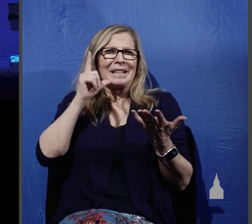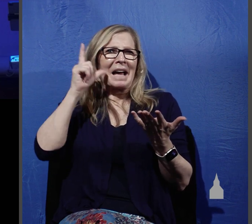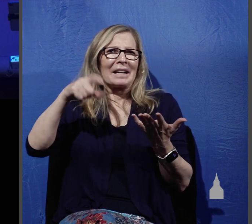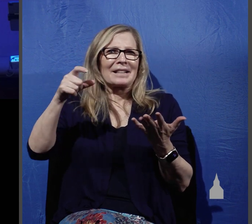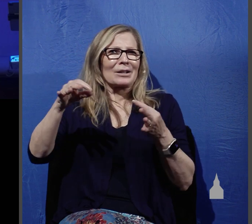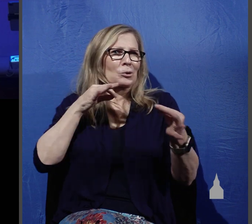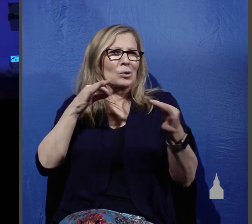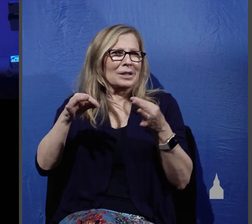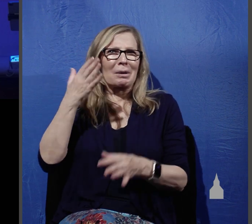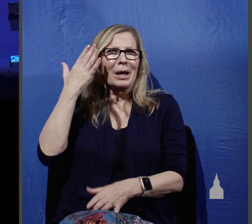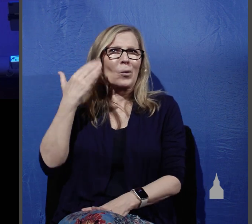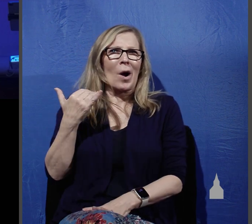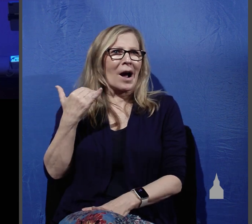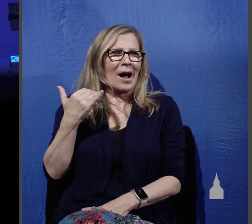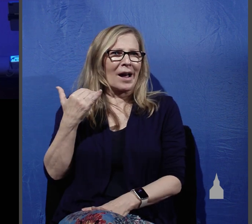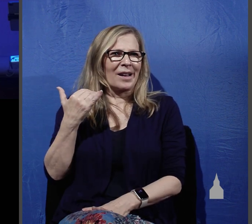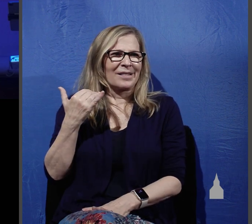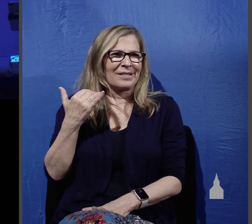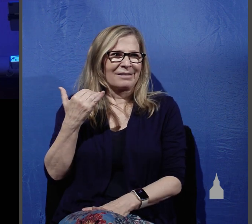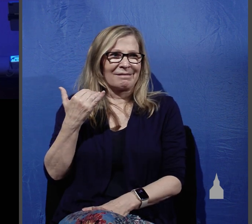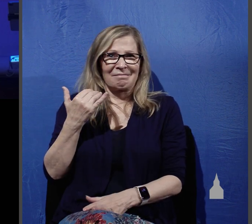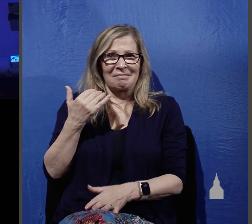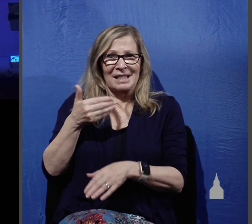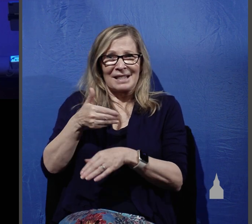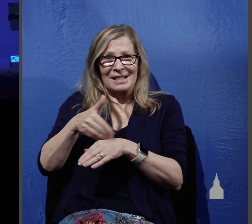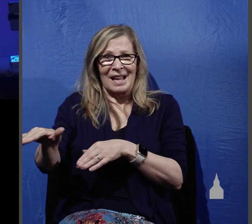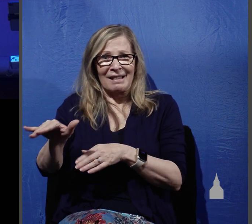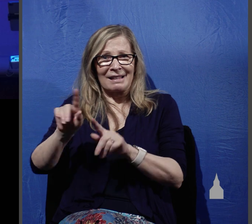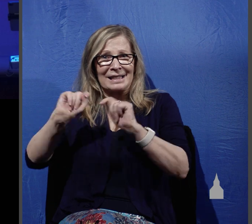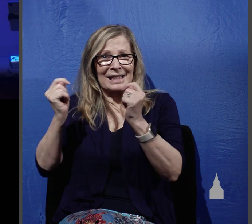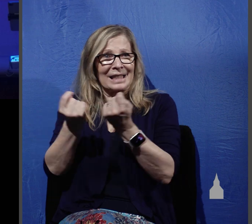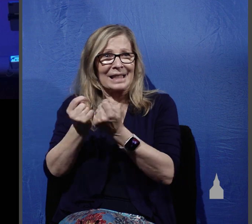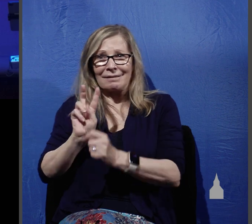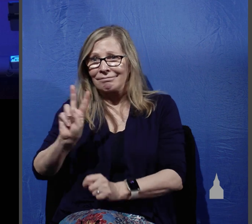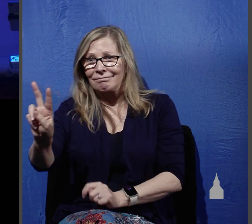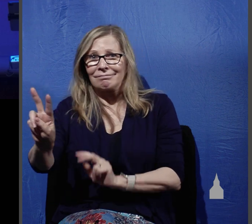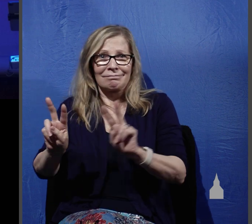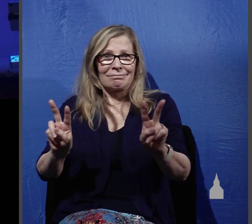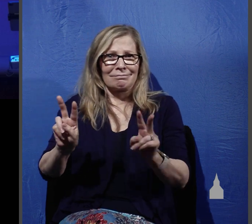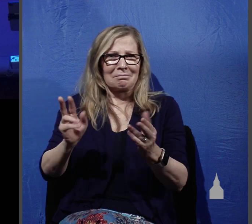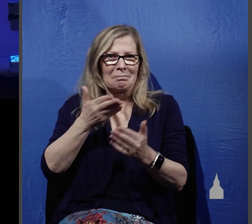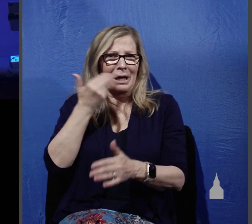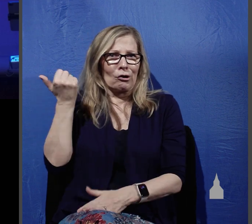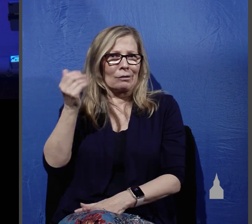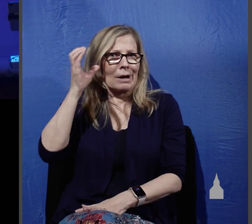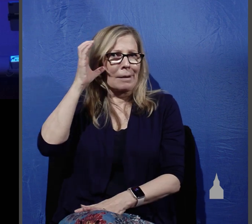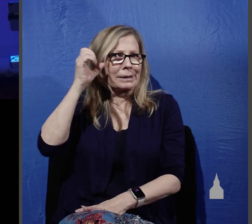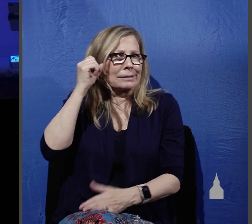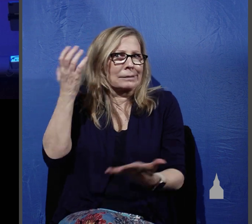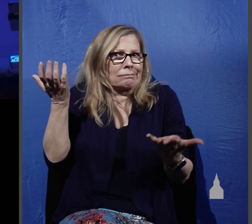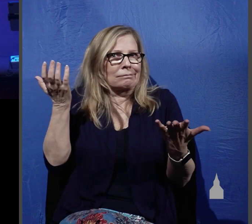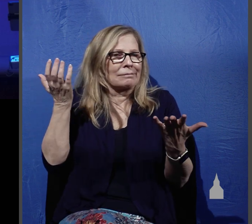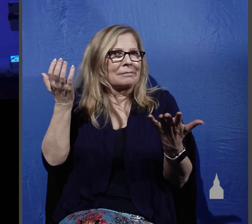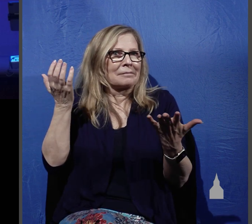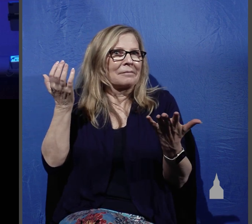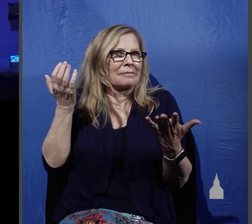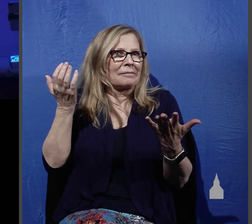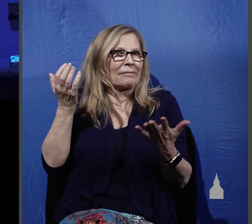to say anything because frankly sending them out as a team is just common sense. See, these men were